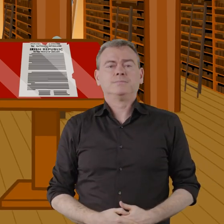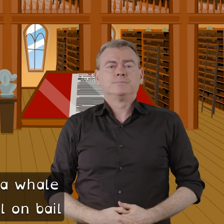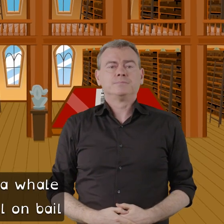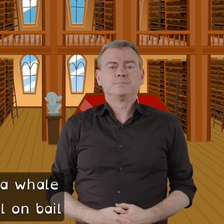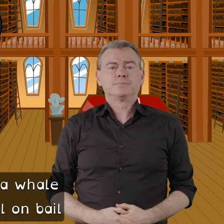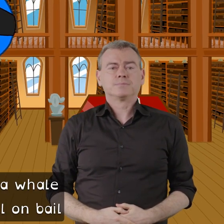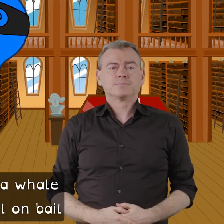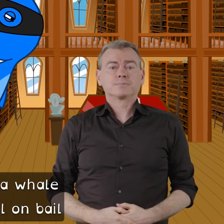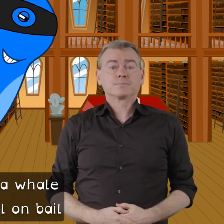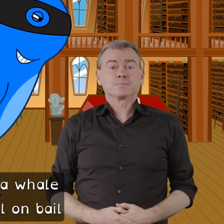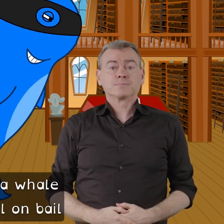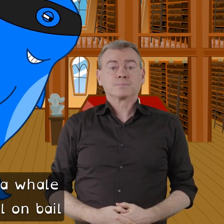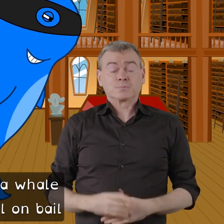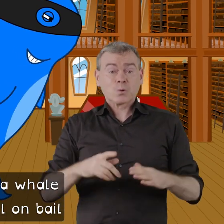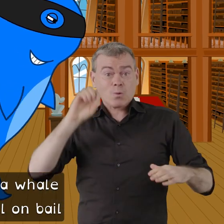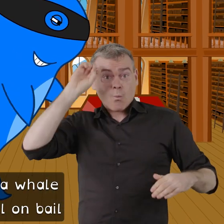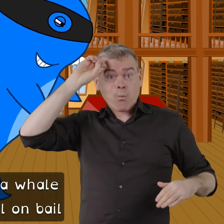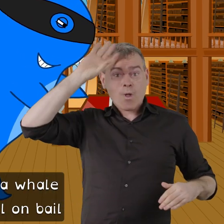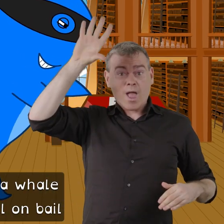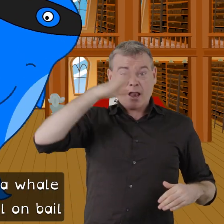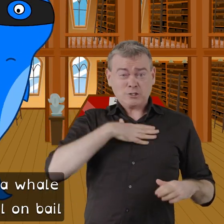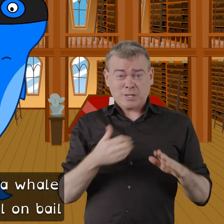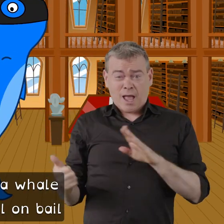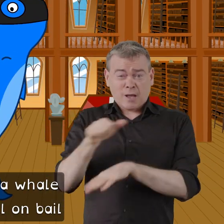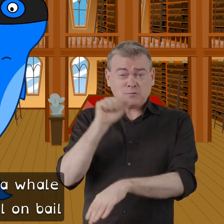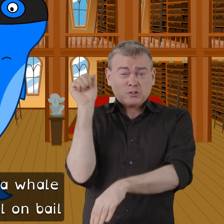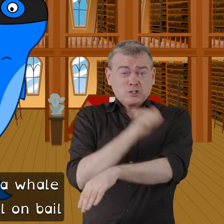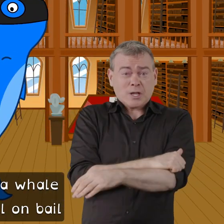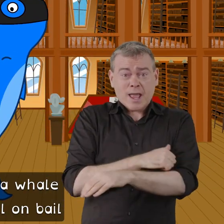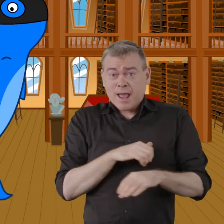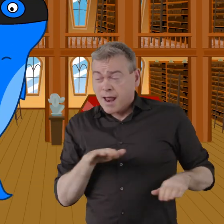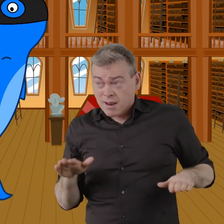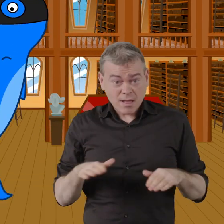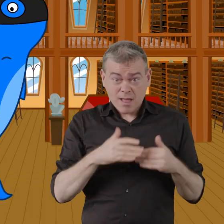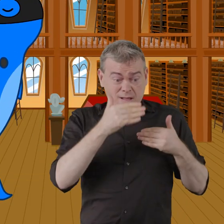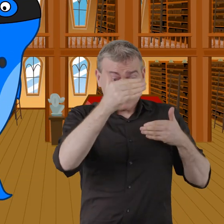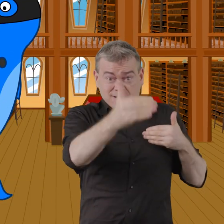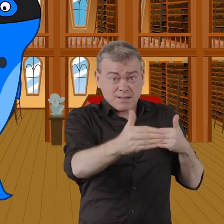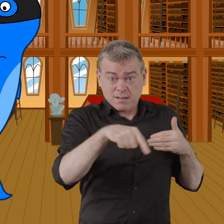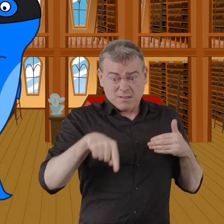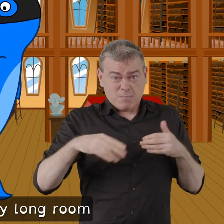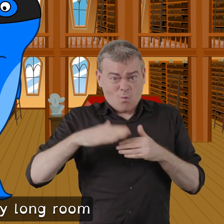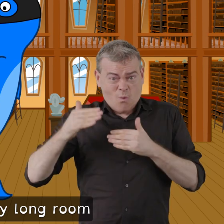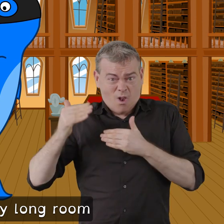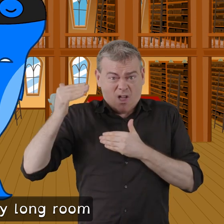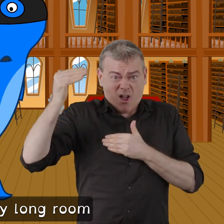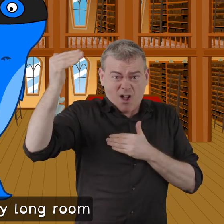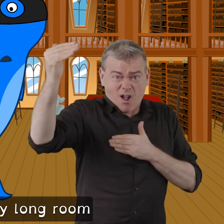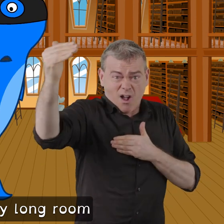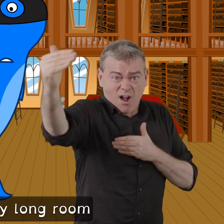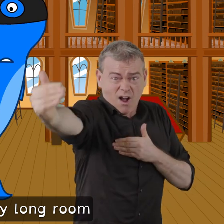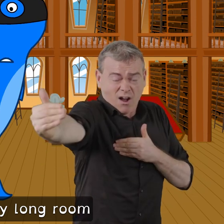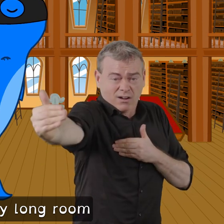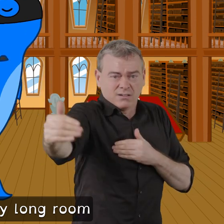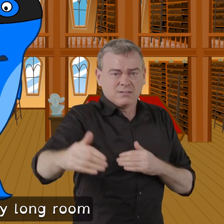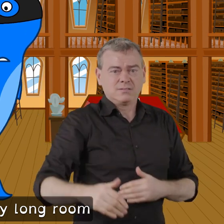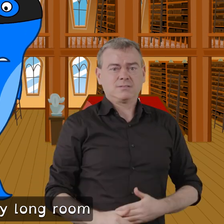it's longer than a whale who's out of jail on bail oh it's a very very